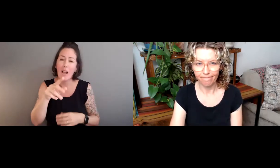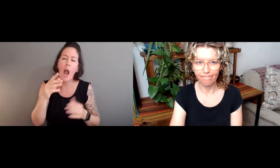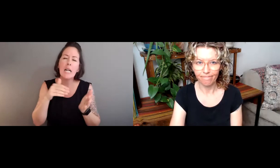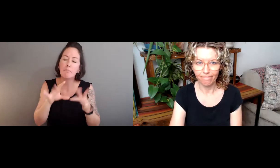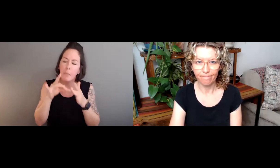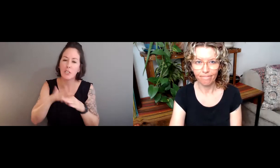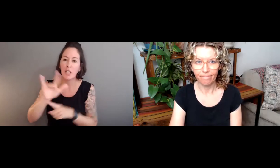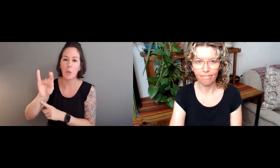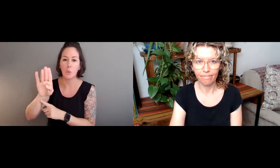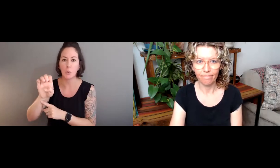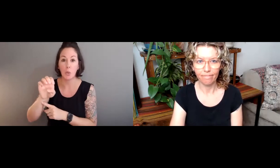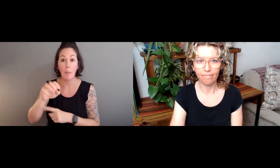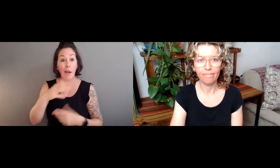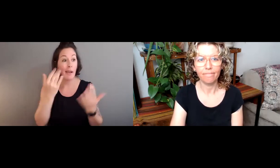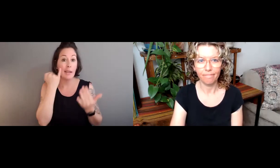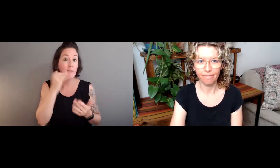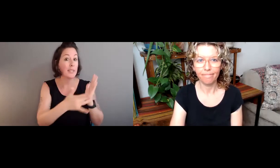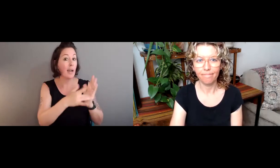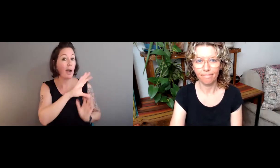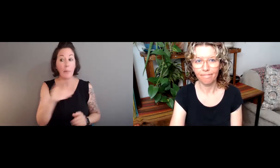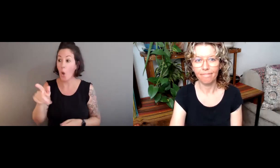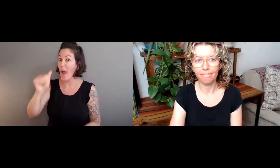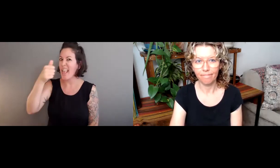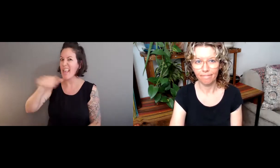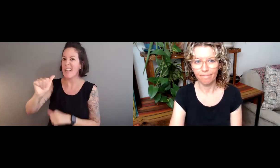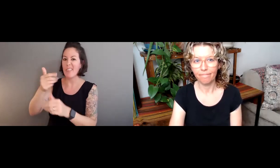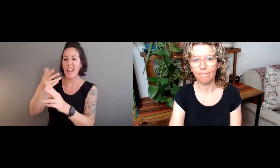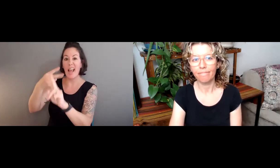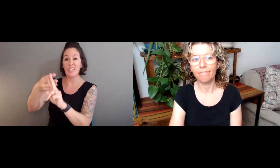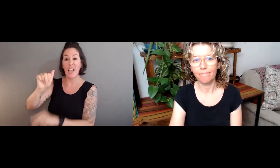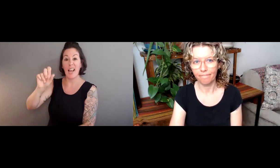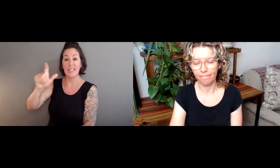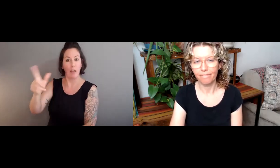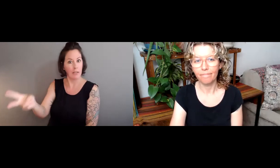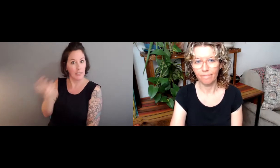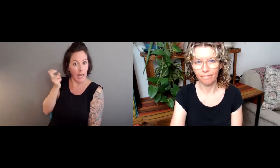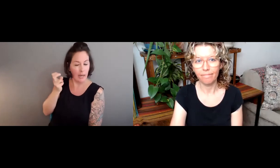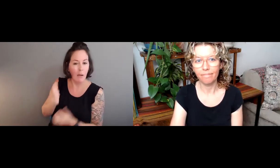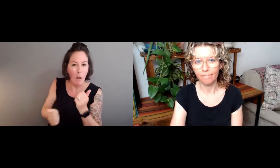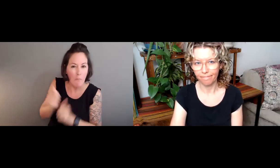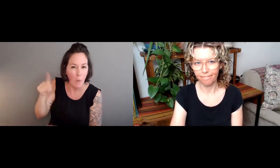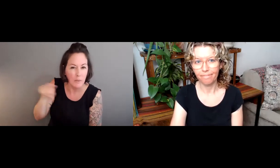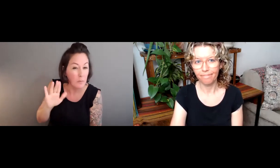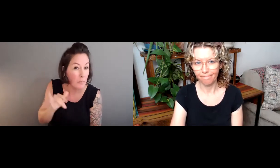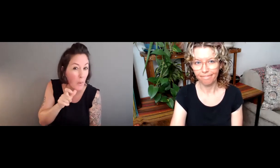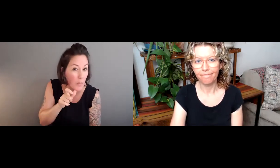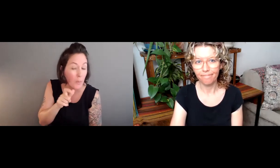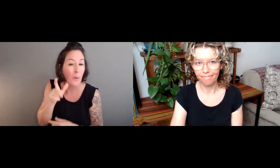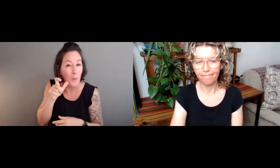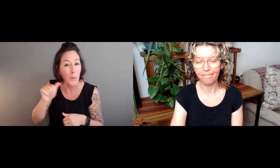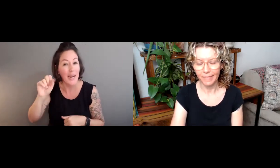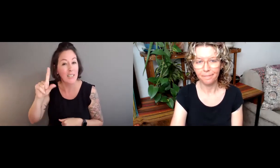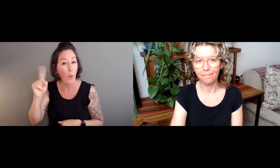sometimes that can invalidate the information, especially on YouTube. If a tech company takes anything that